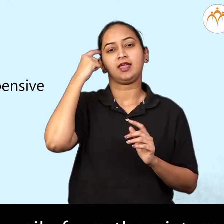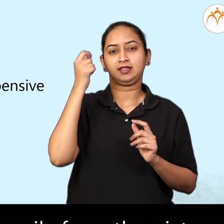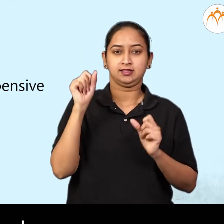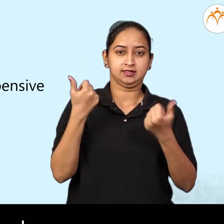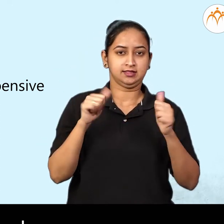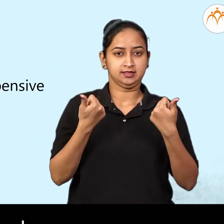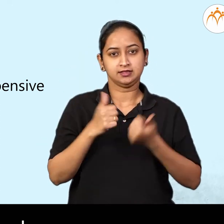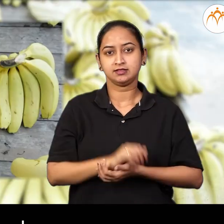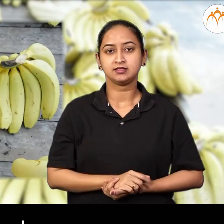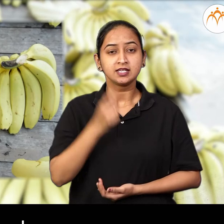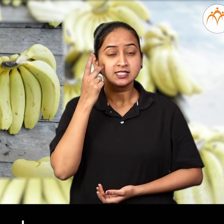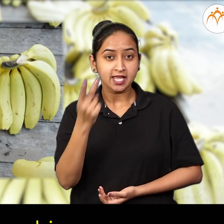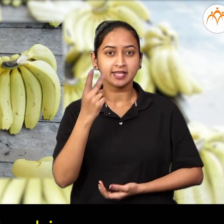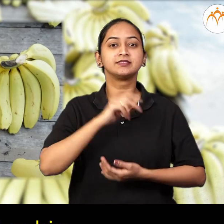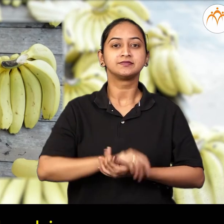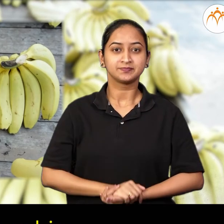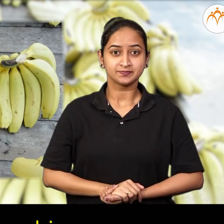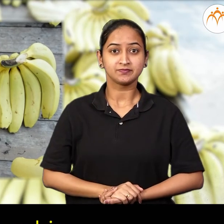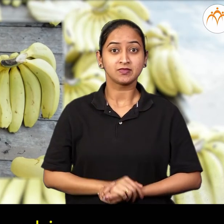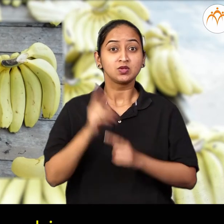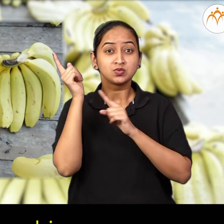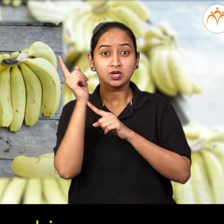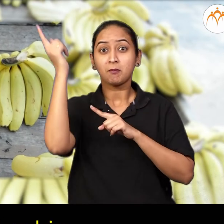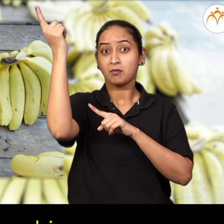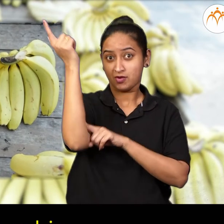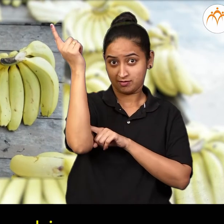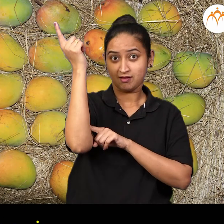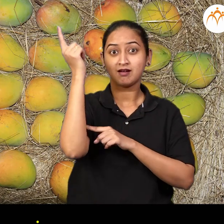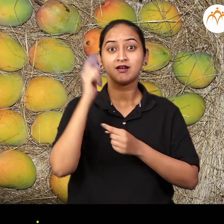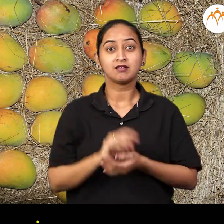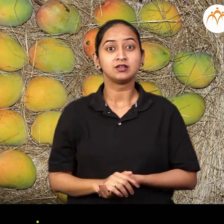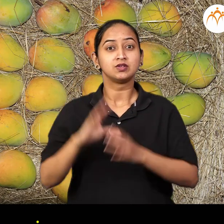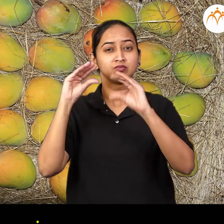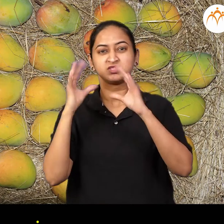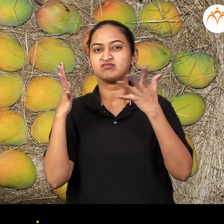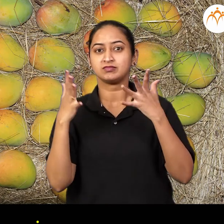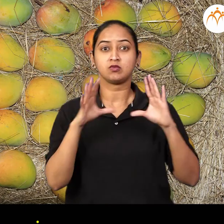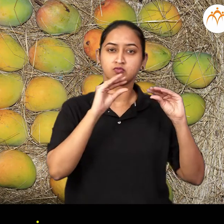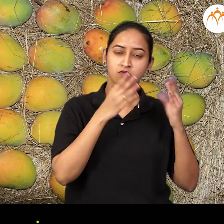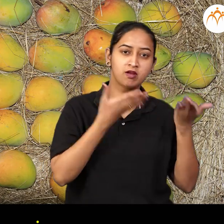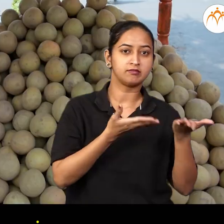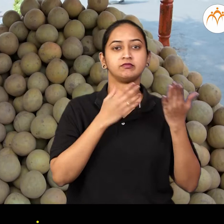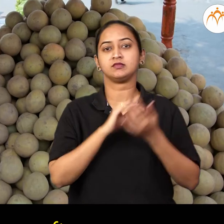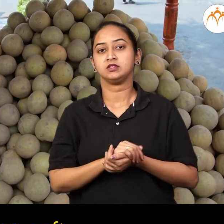Look Small, big, raw, ripe Hard,